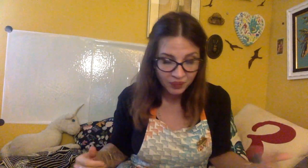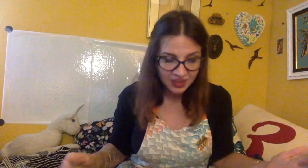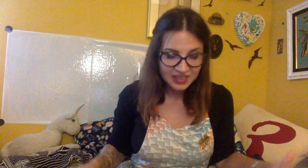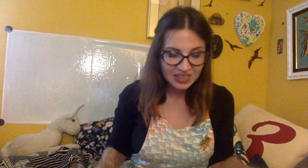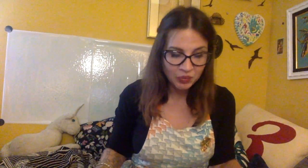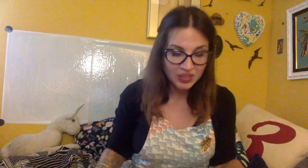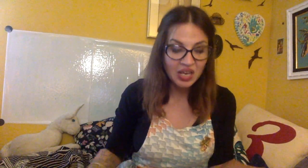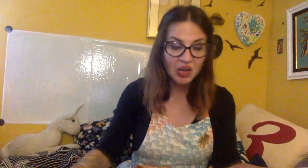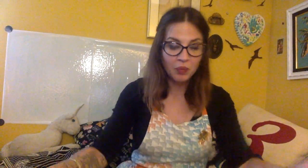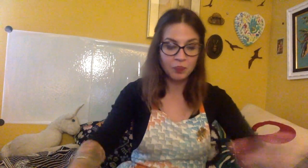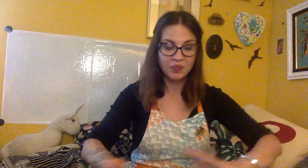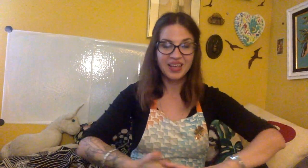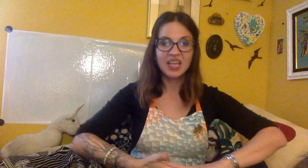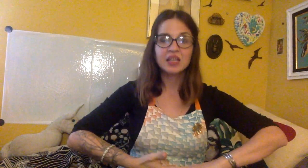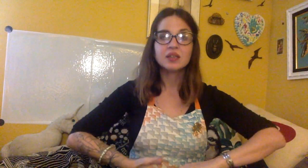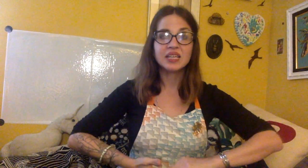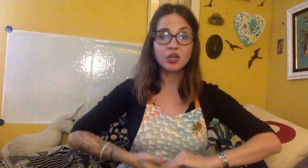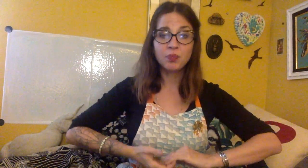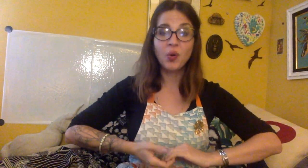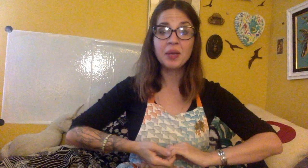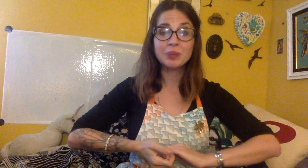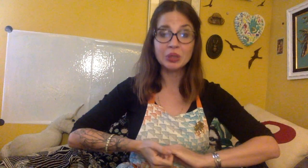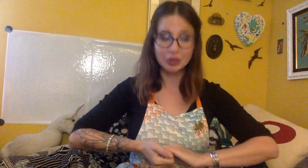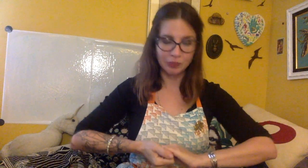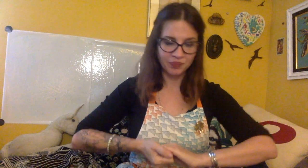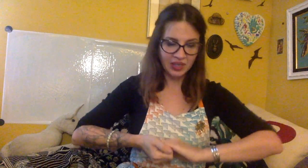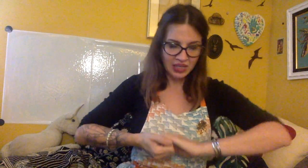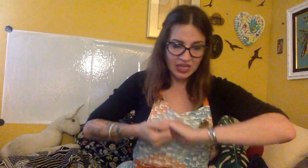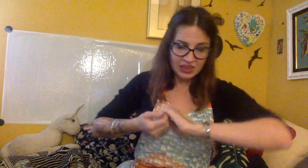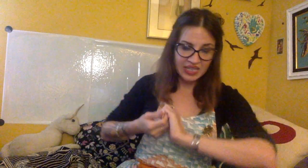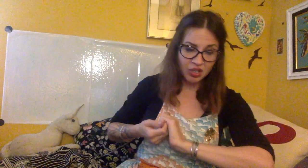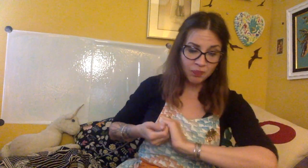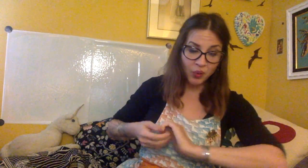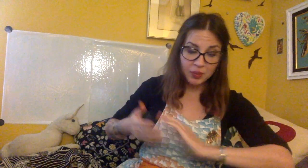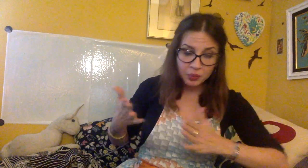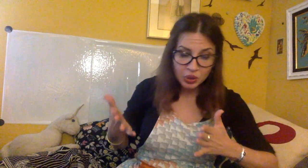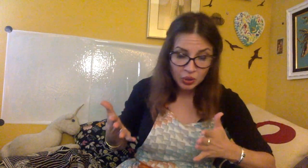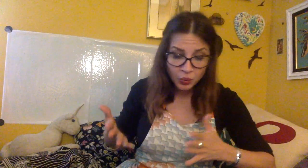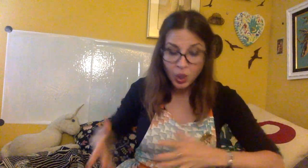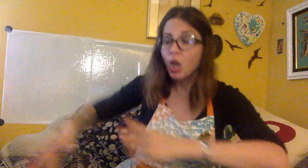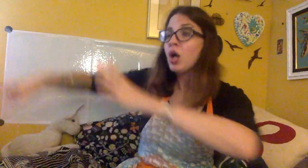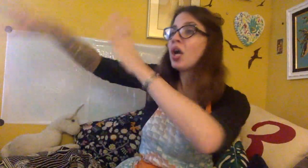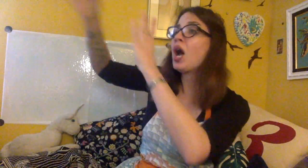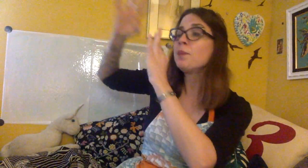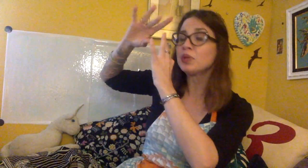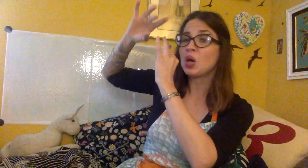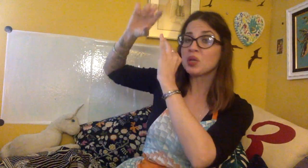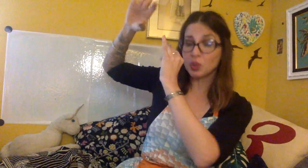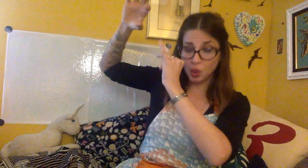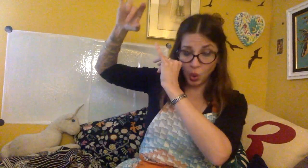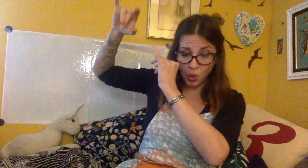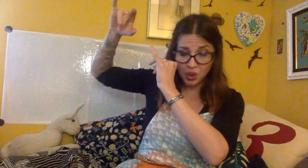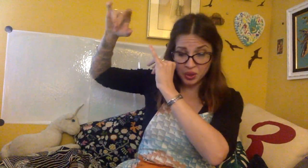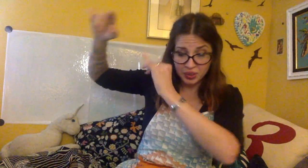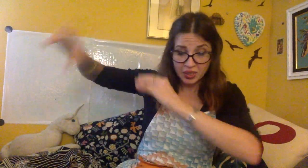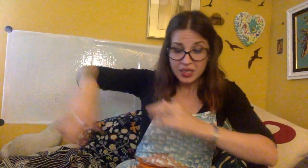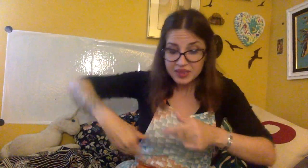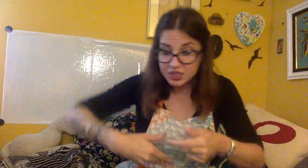Here we go. Little boy blue. Little boy blue, come blow your horn. The